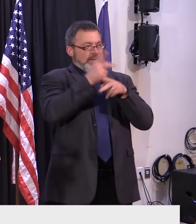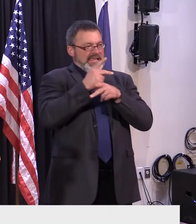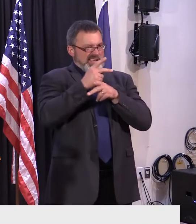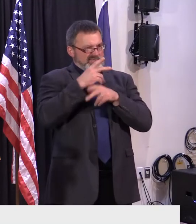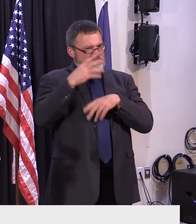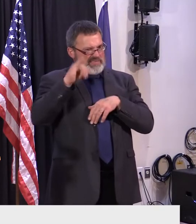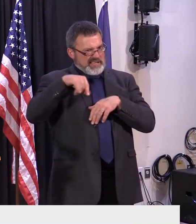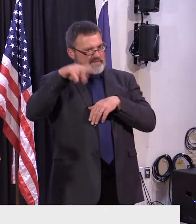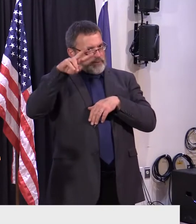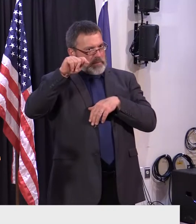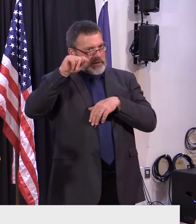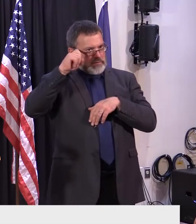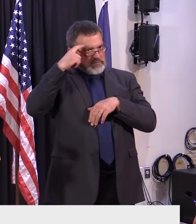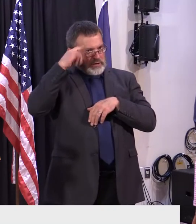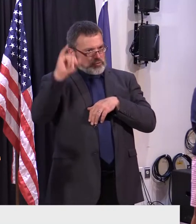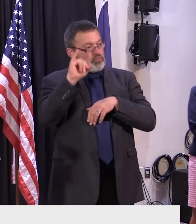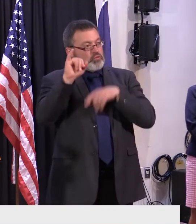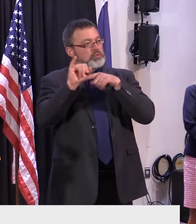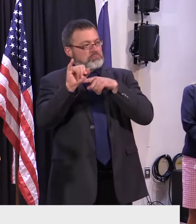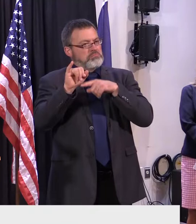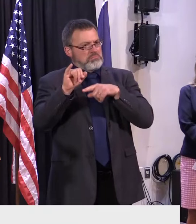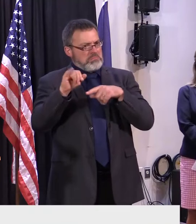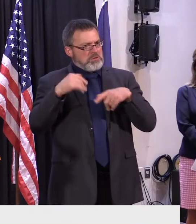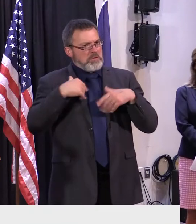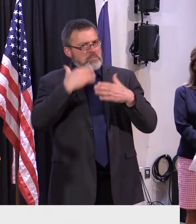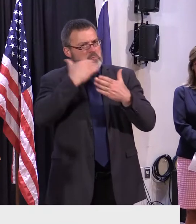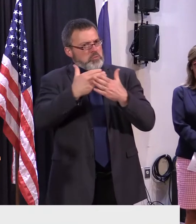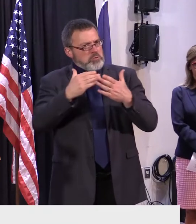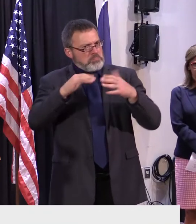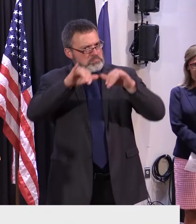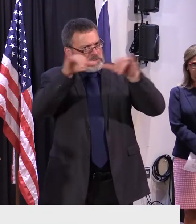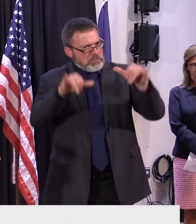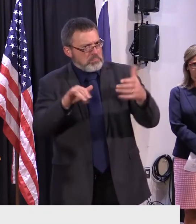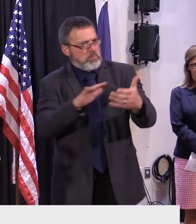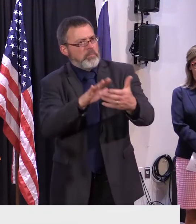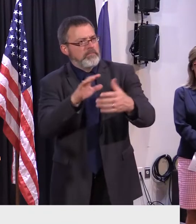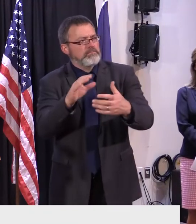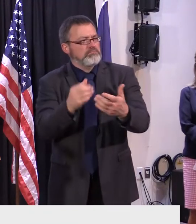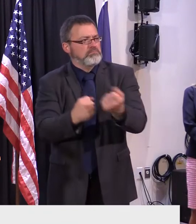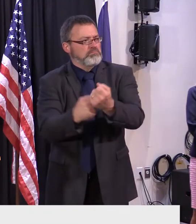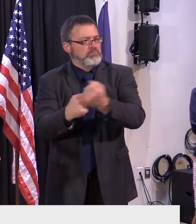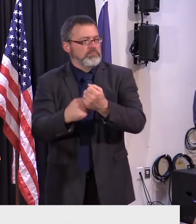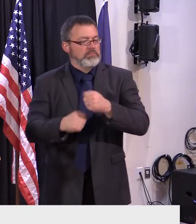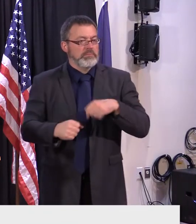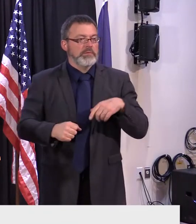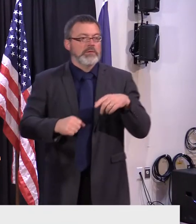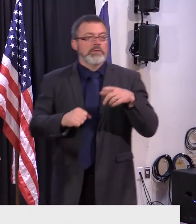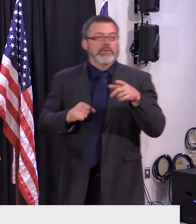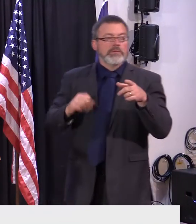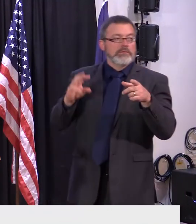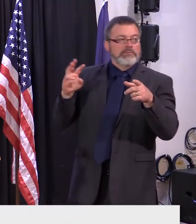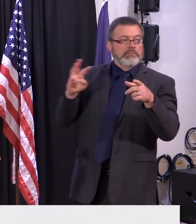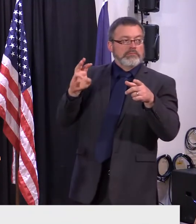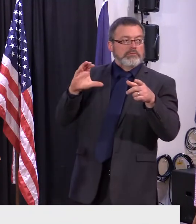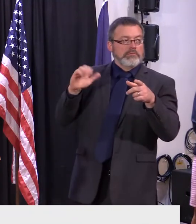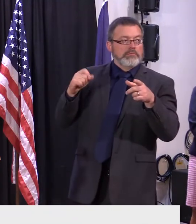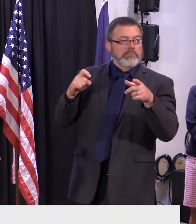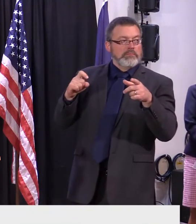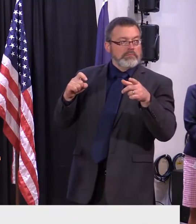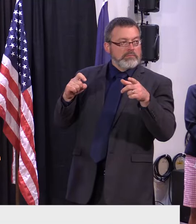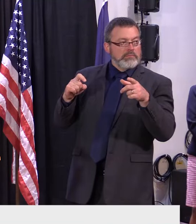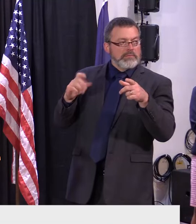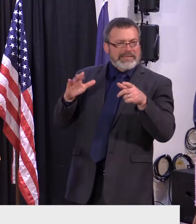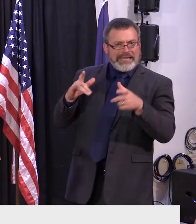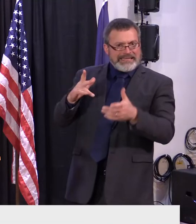thought this was the right approach. Under Act 167, don't know if Secretary, Secretary Samuel, Samuelsson on